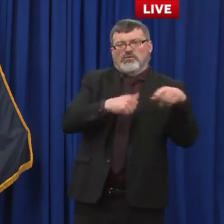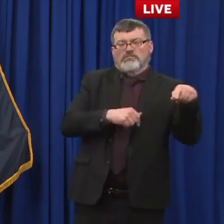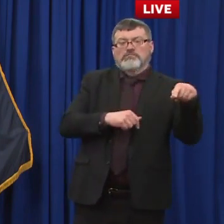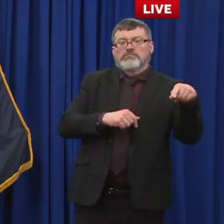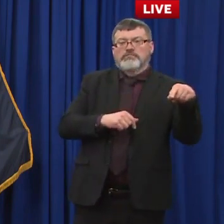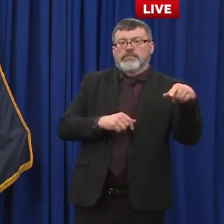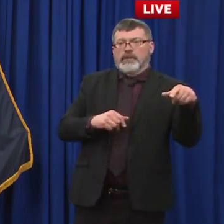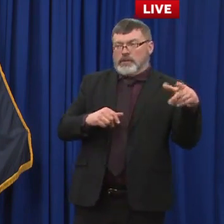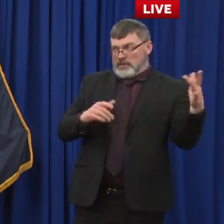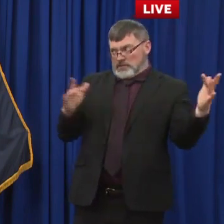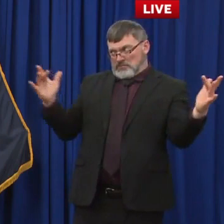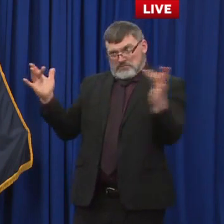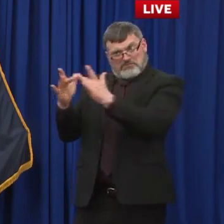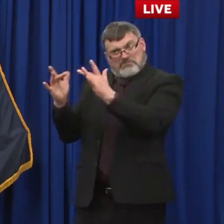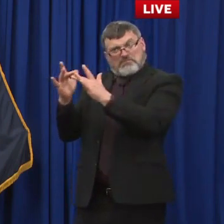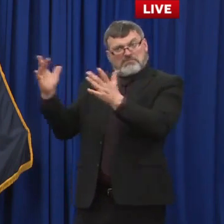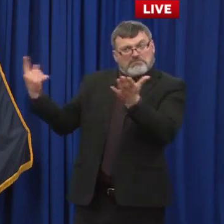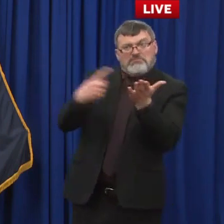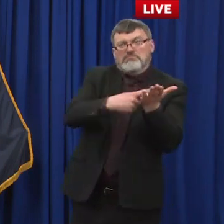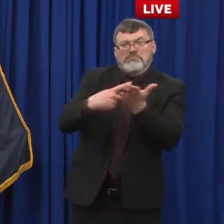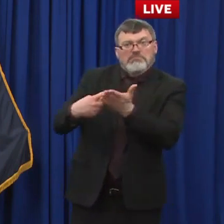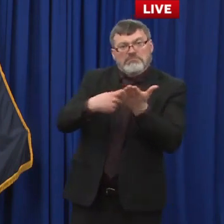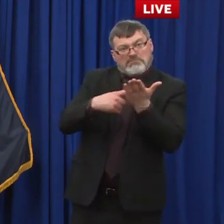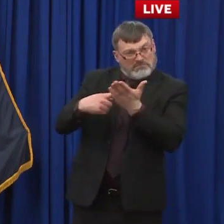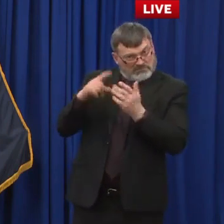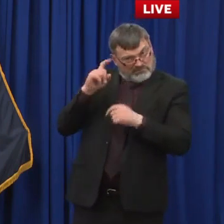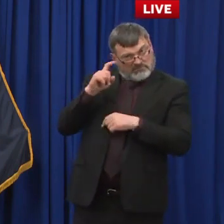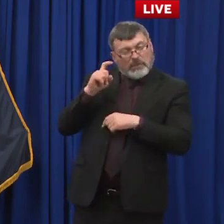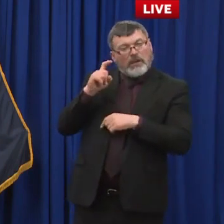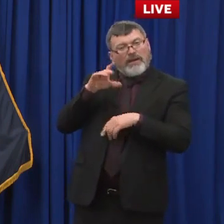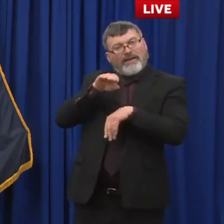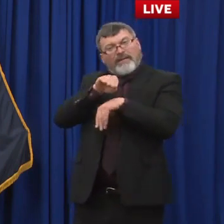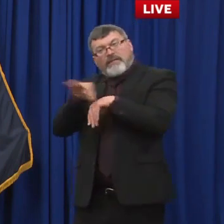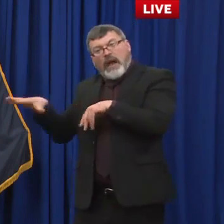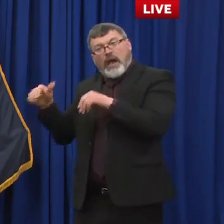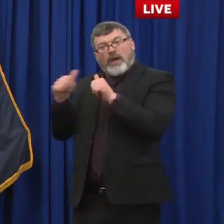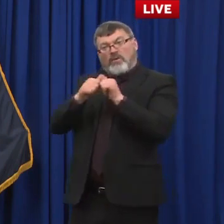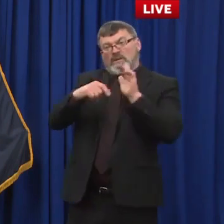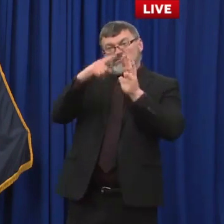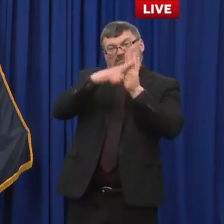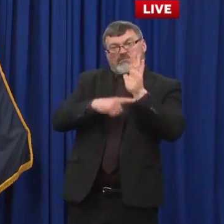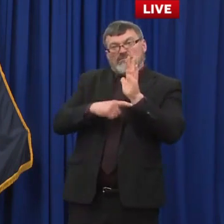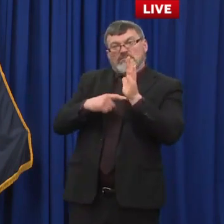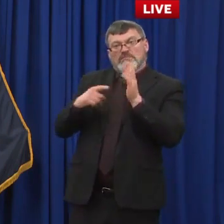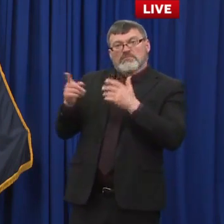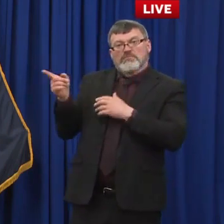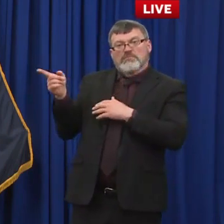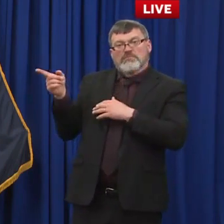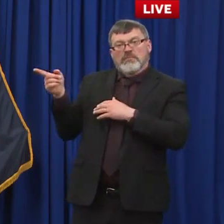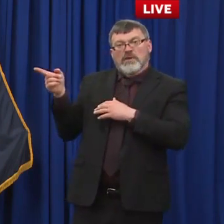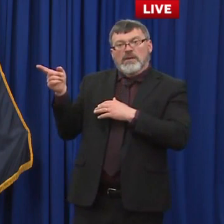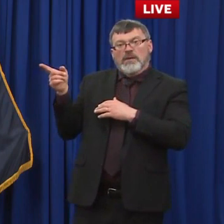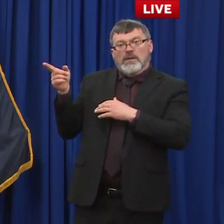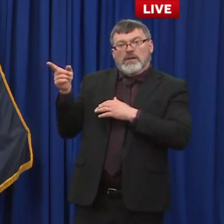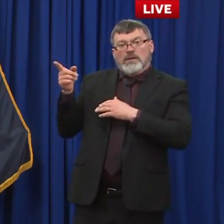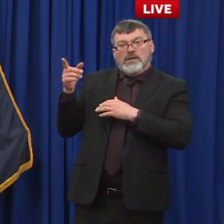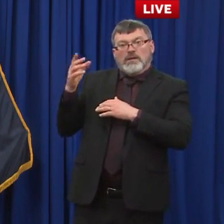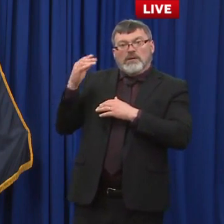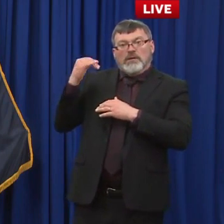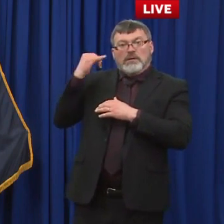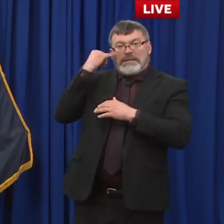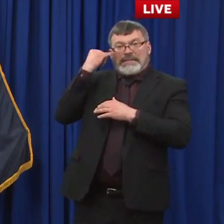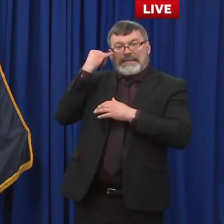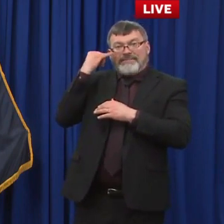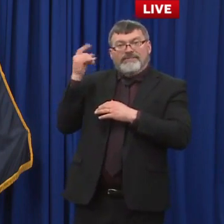time. Do you get any sense any industries are looking to go beyond what you're probably going to recommend? I don't think so and